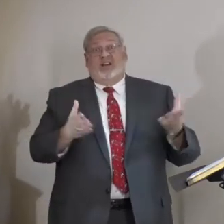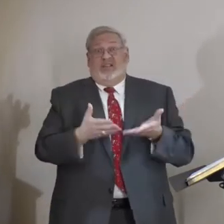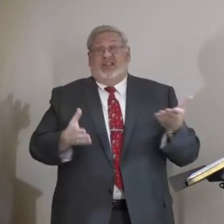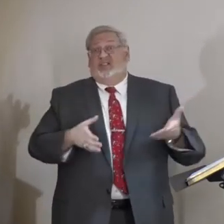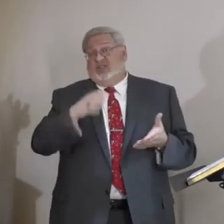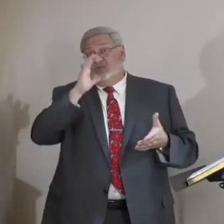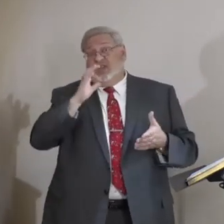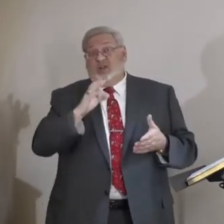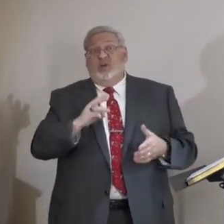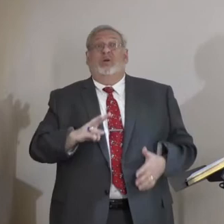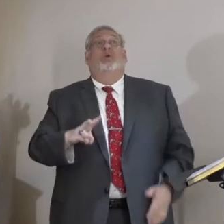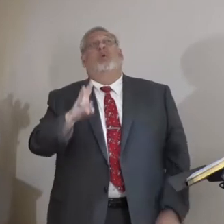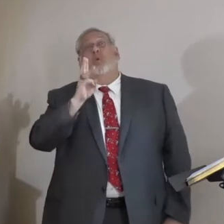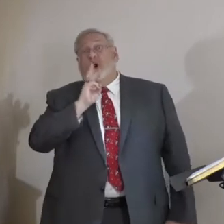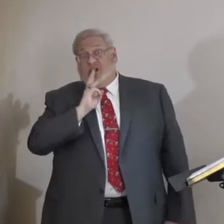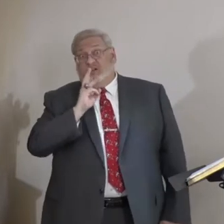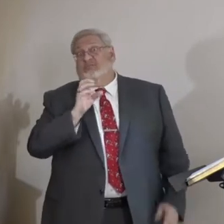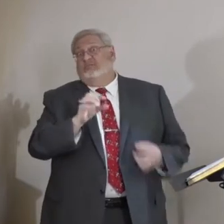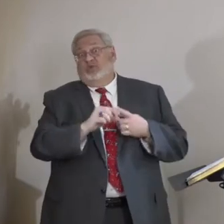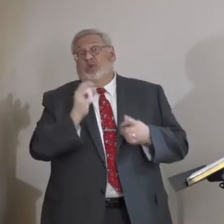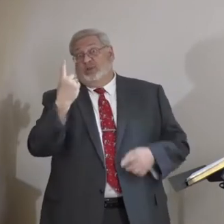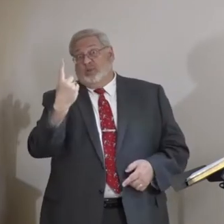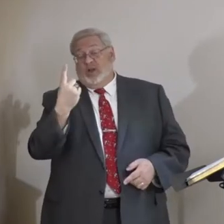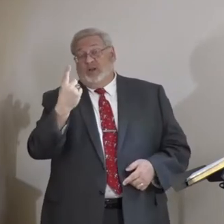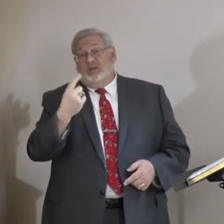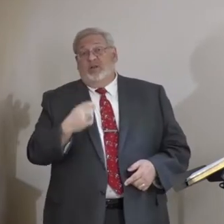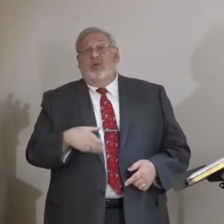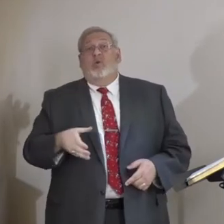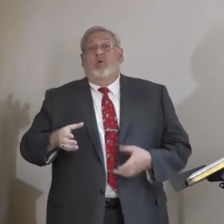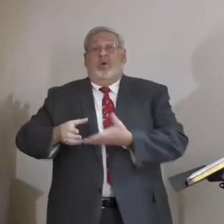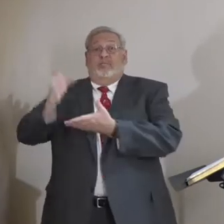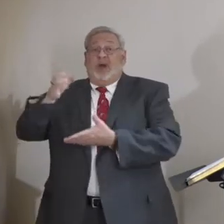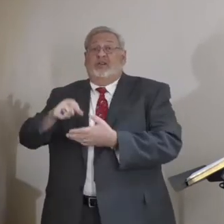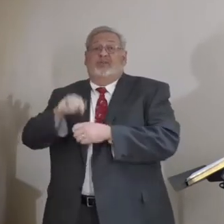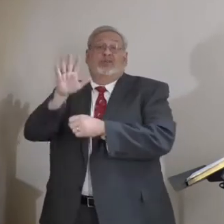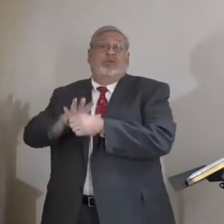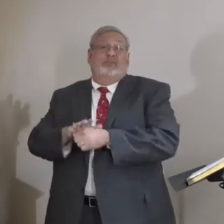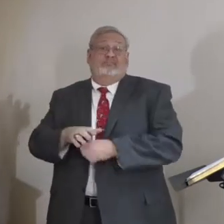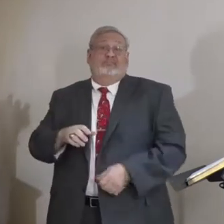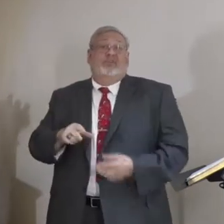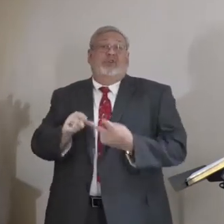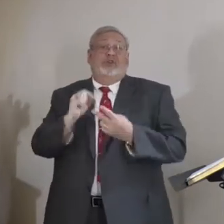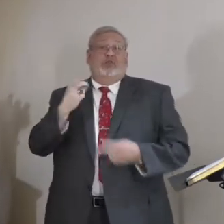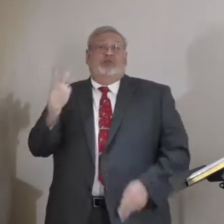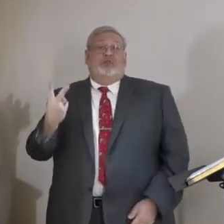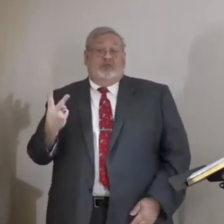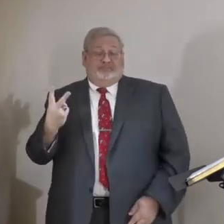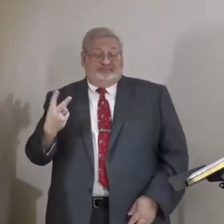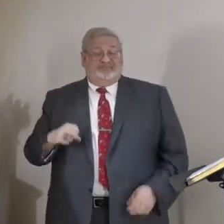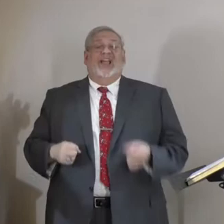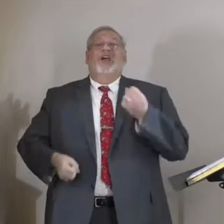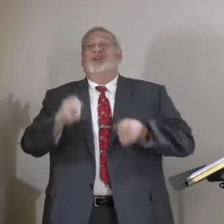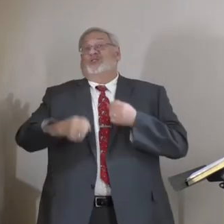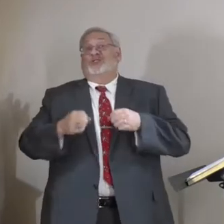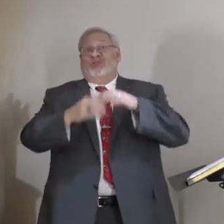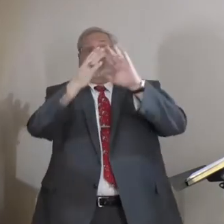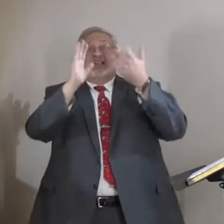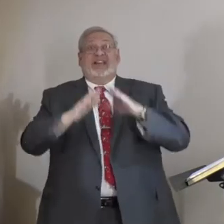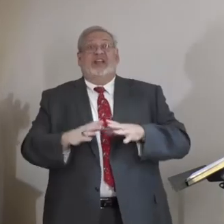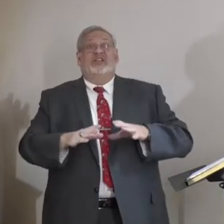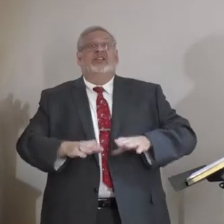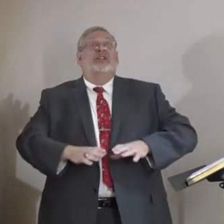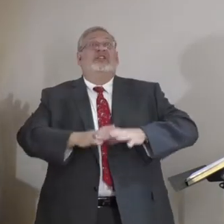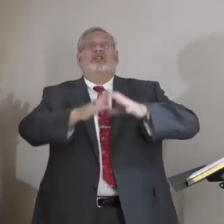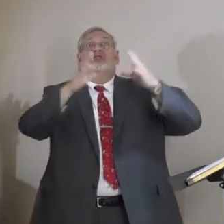drink. Basically, your option was water or bottled soda. And as we drove into town, there was this